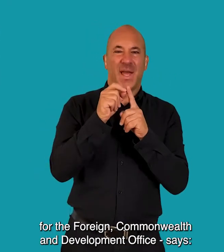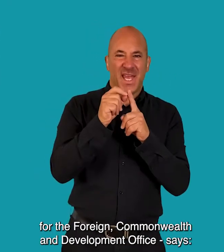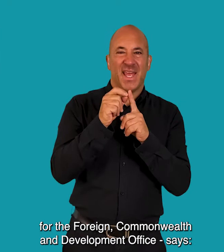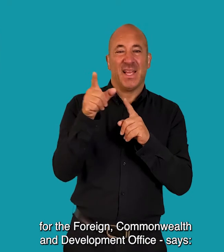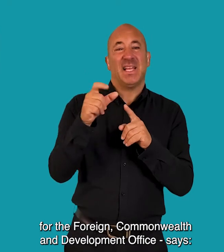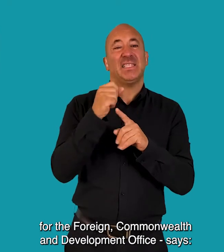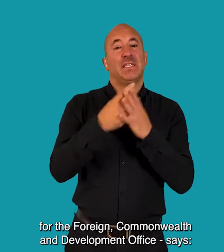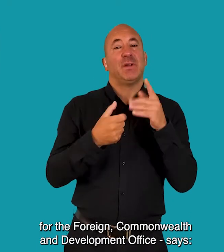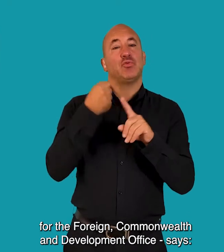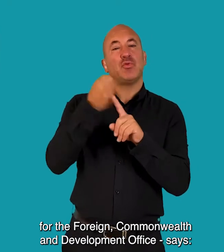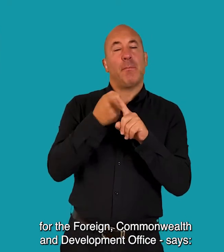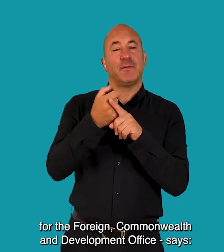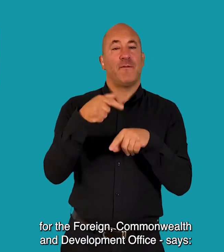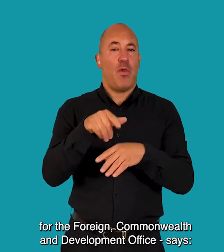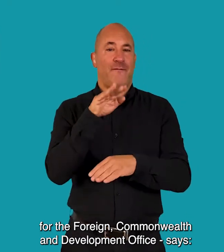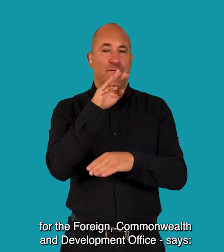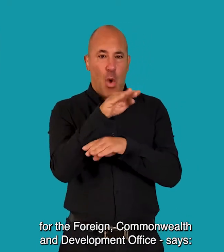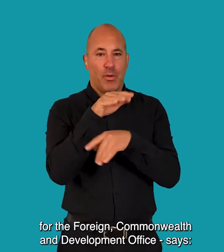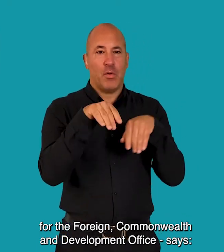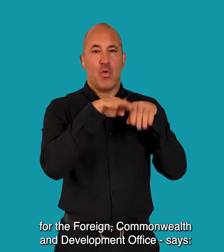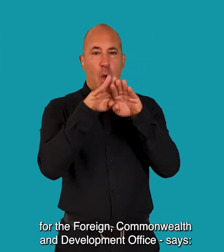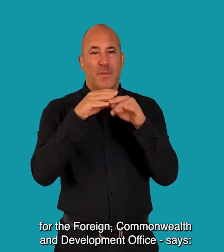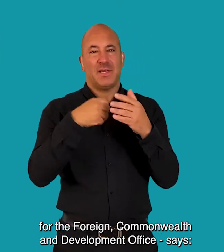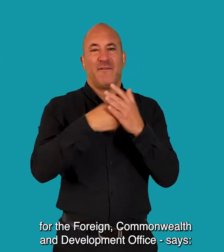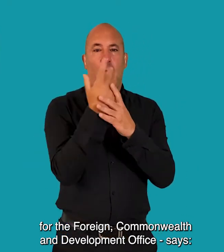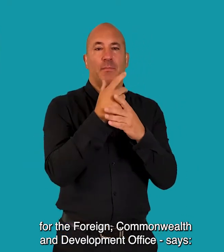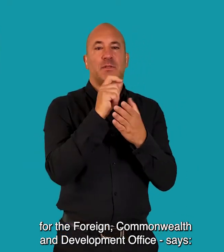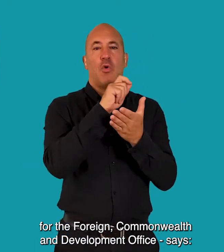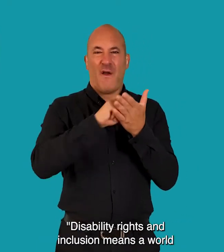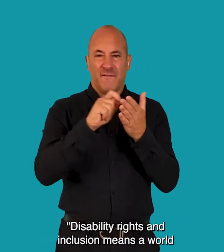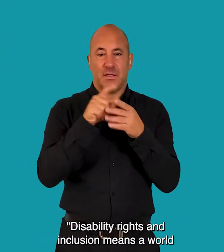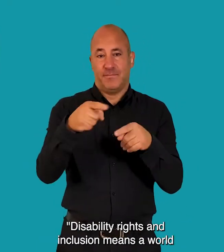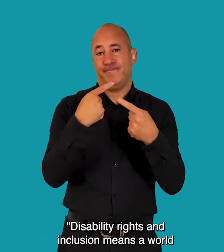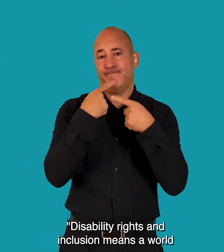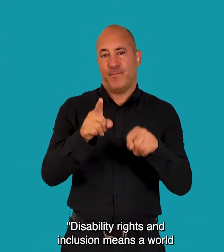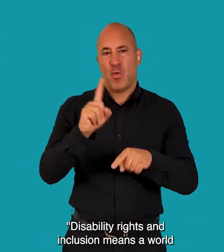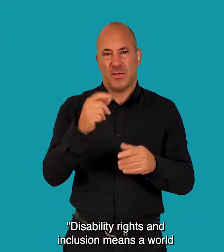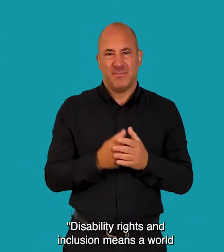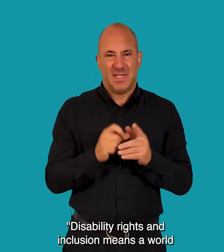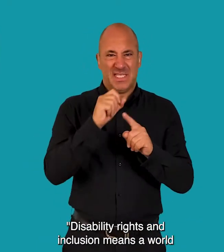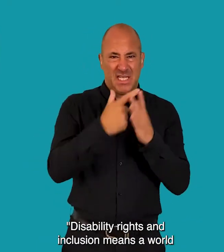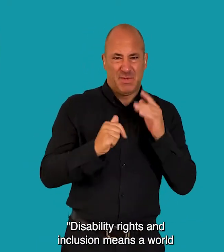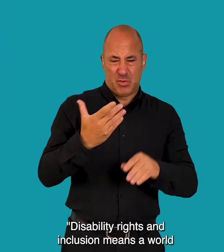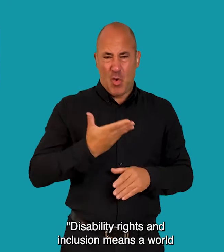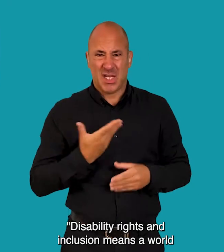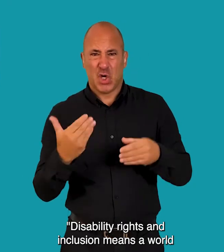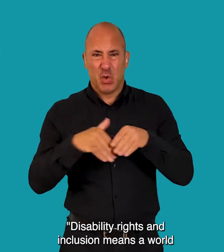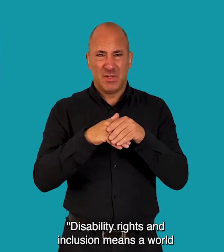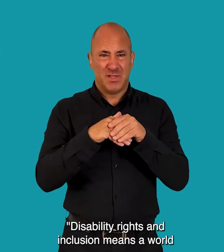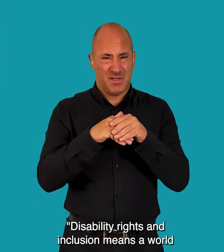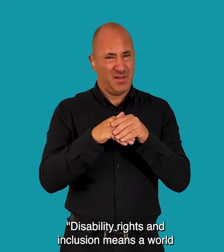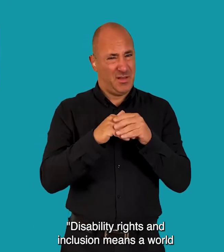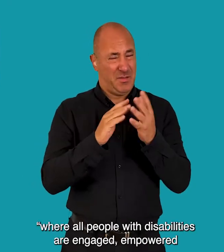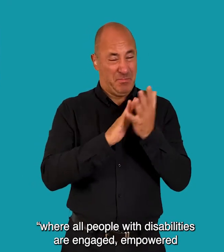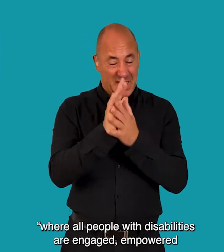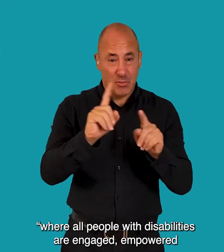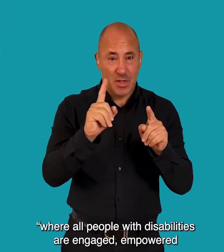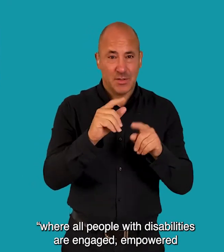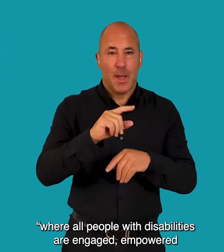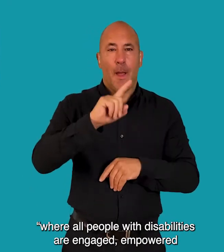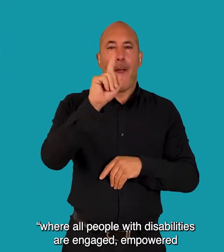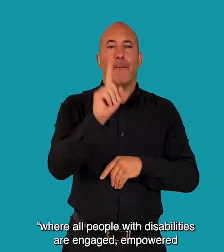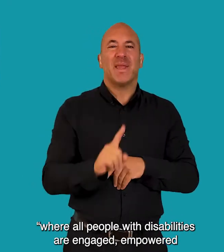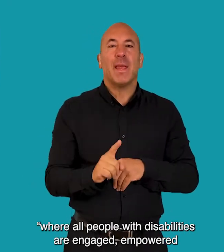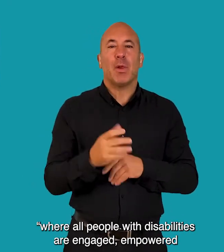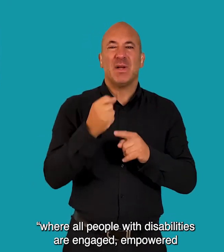for the Foreign, Commonwealth and Development Office says Disability rights and inclusion means a world where all